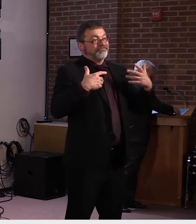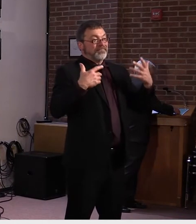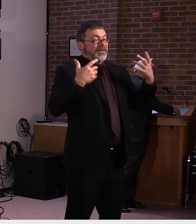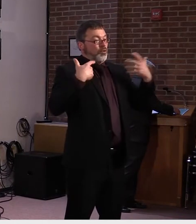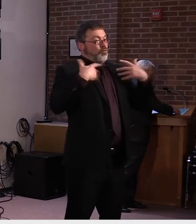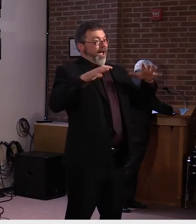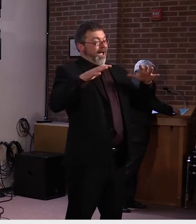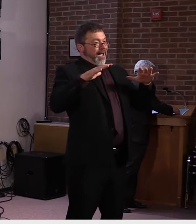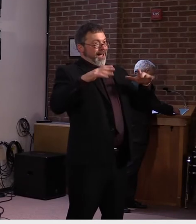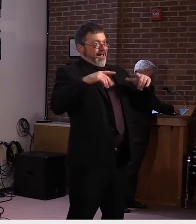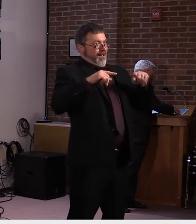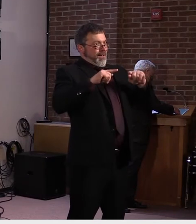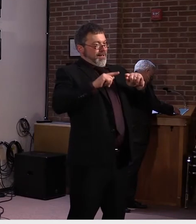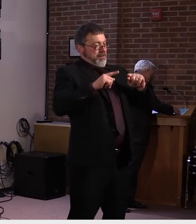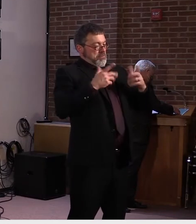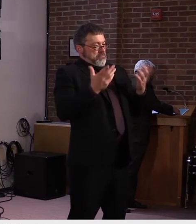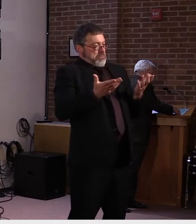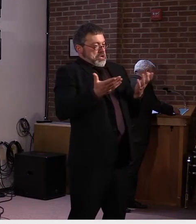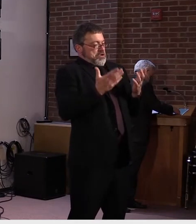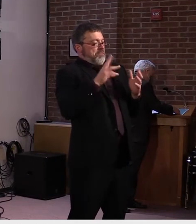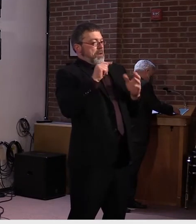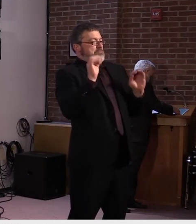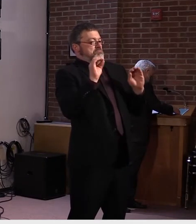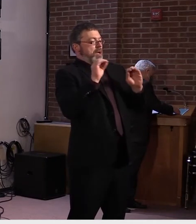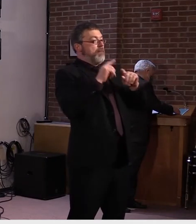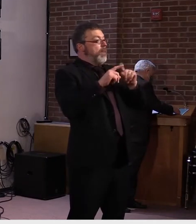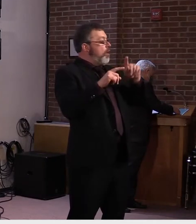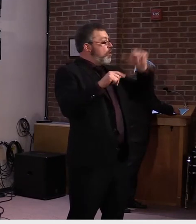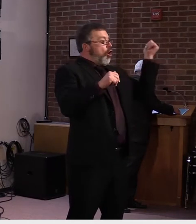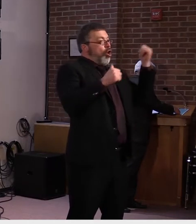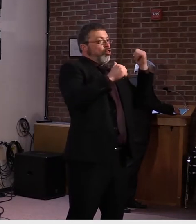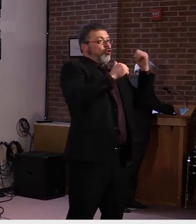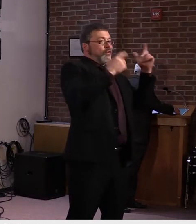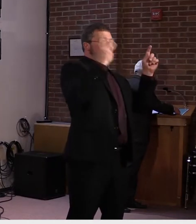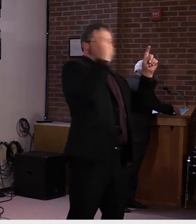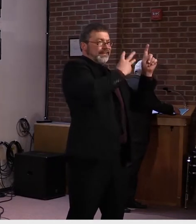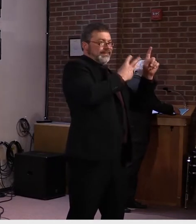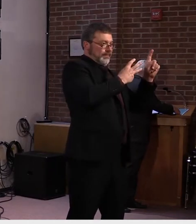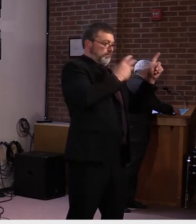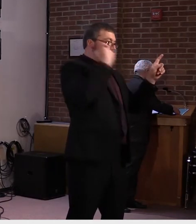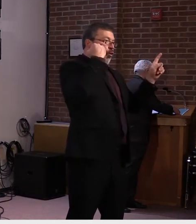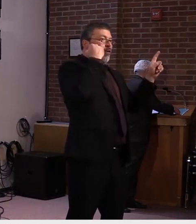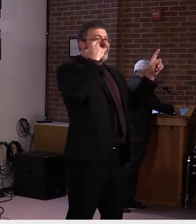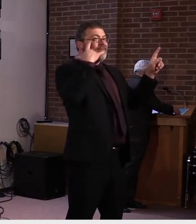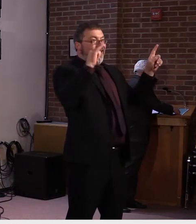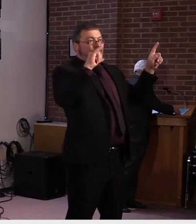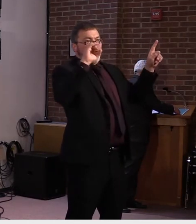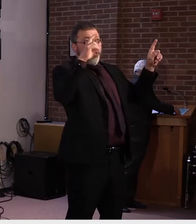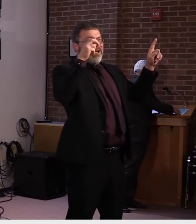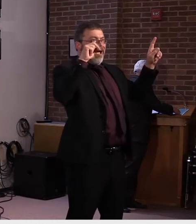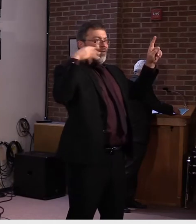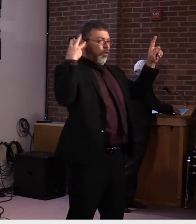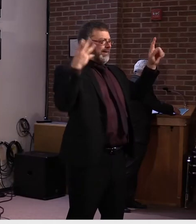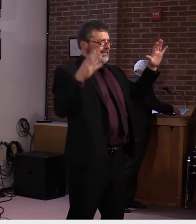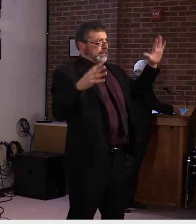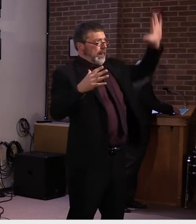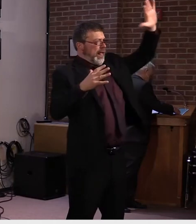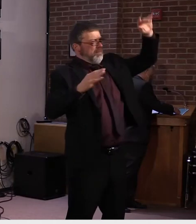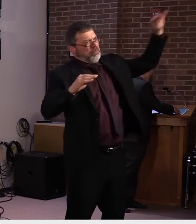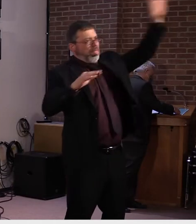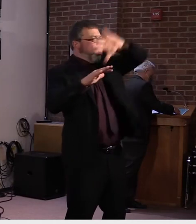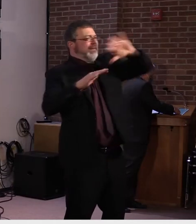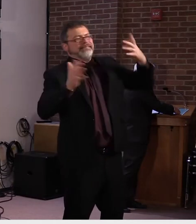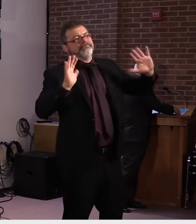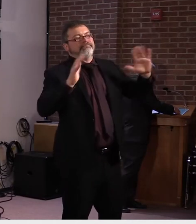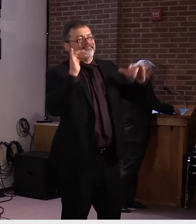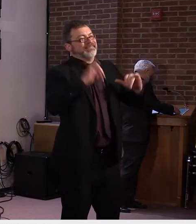have to see how we're doing. Again, there's some good news out there. I've watched the numbers of some of the individual states and it appears some of